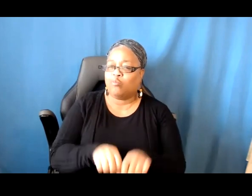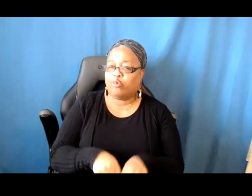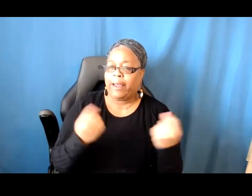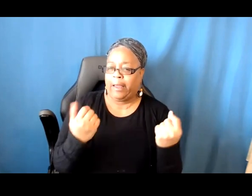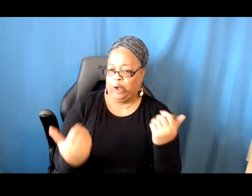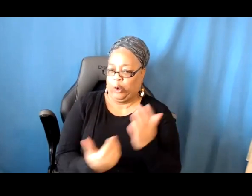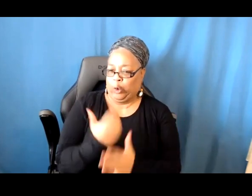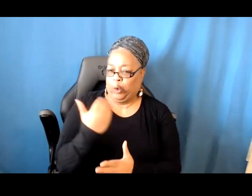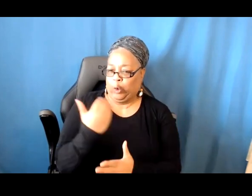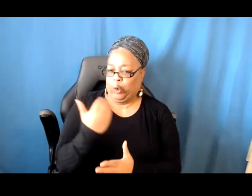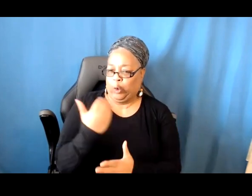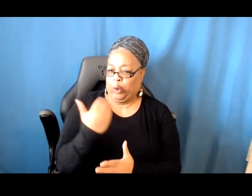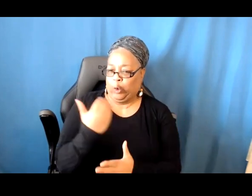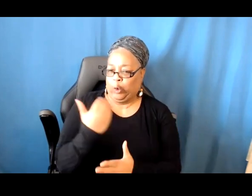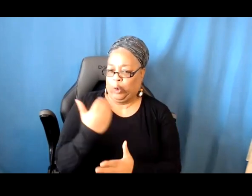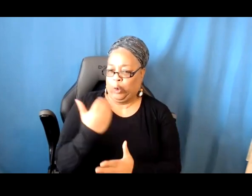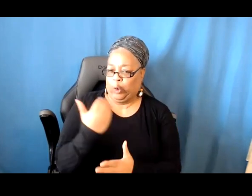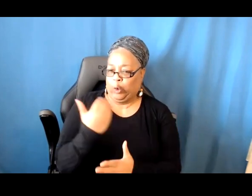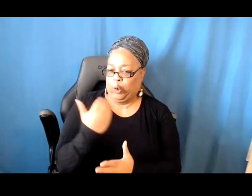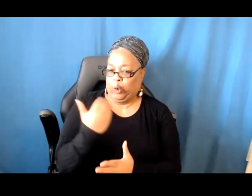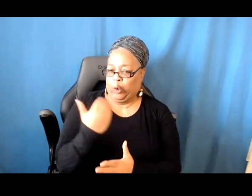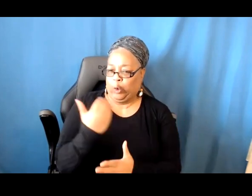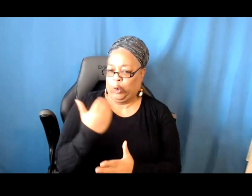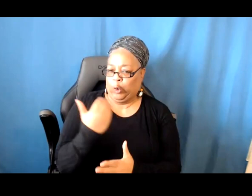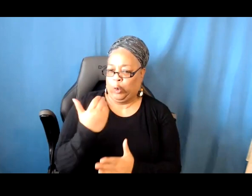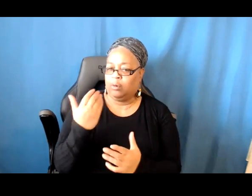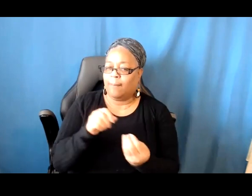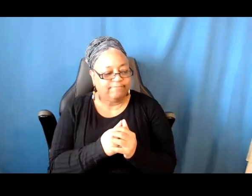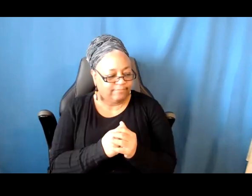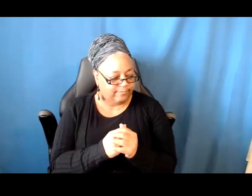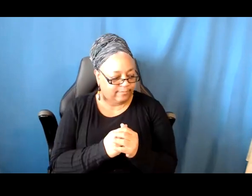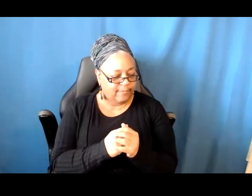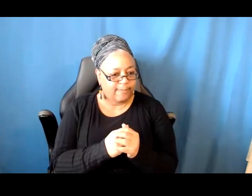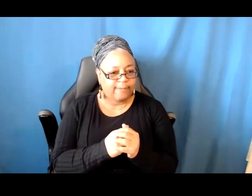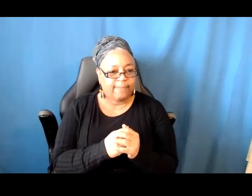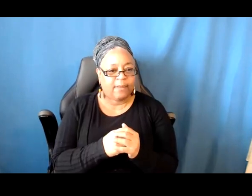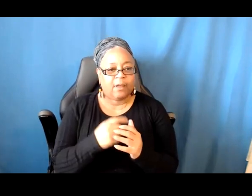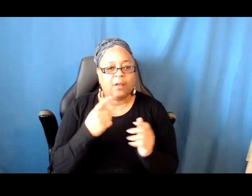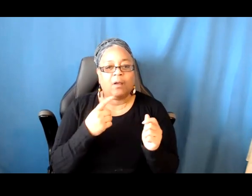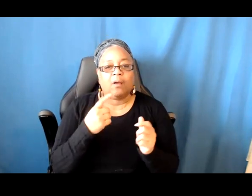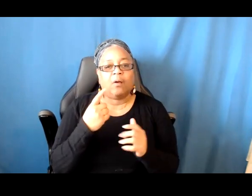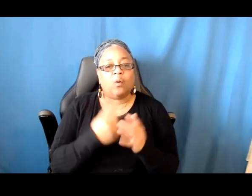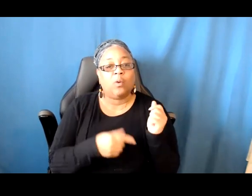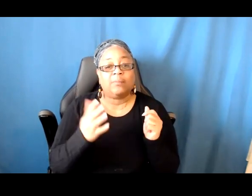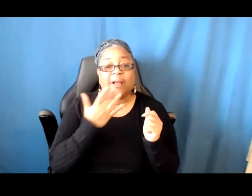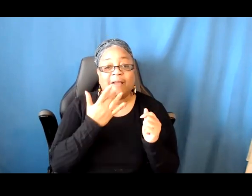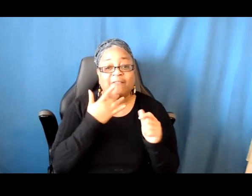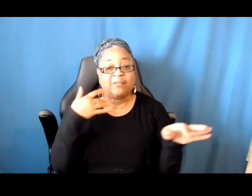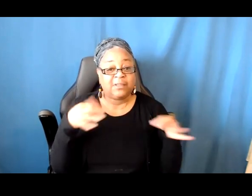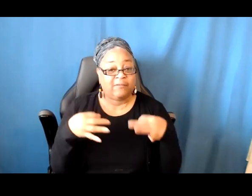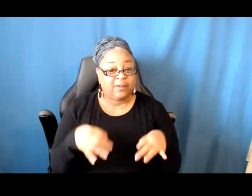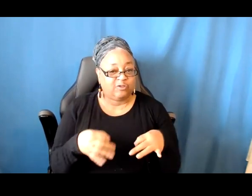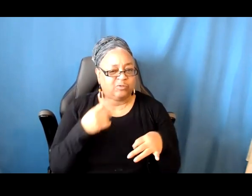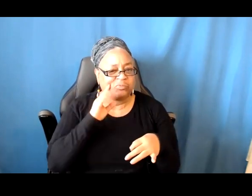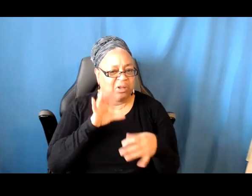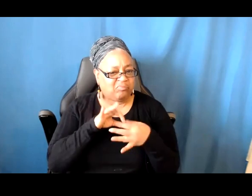ways, one of my favorite definitions actually, that sort of speaks to the nature of contemporary art